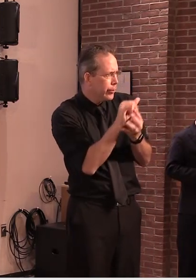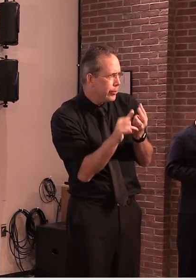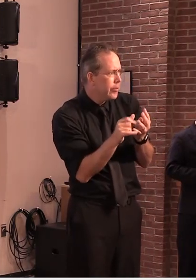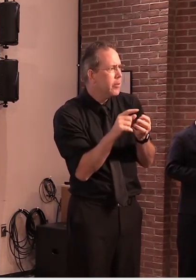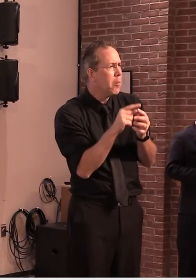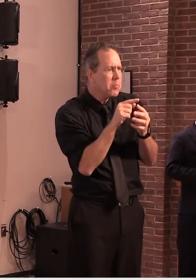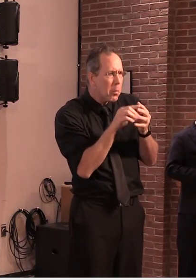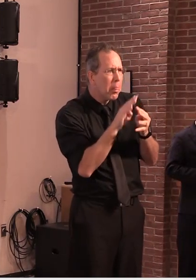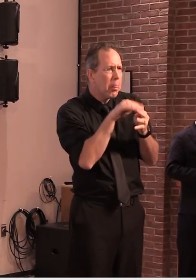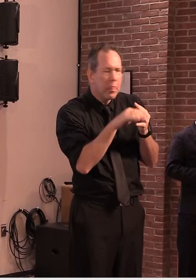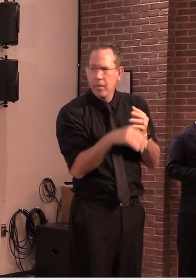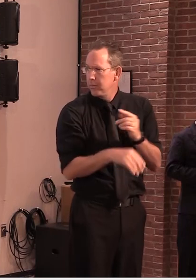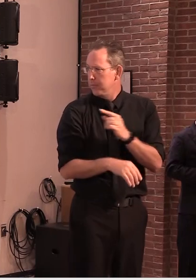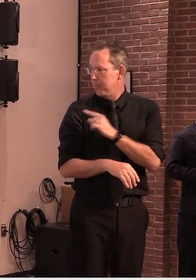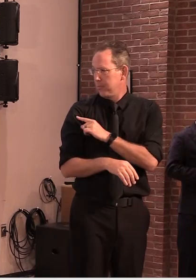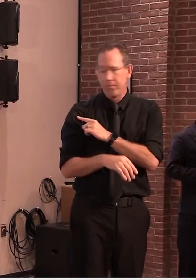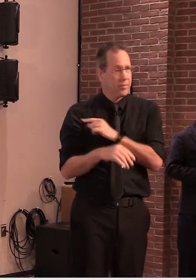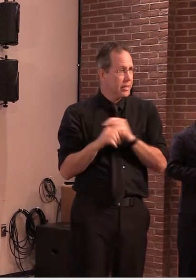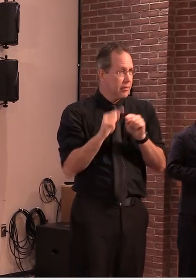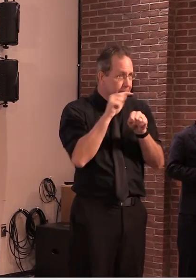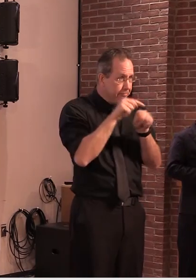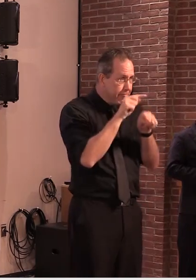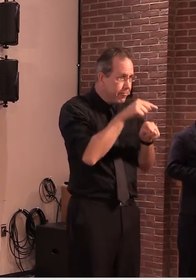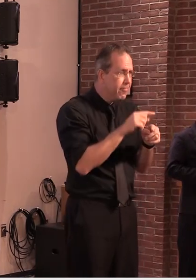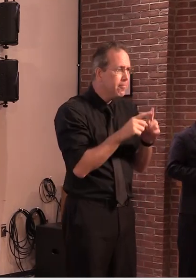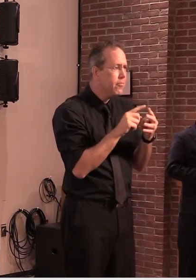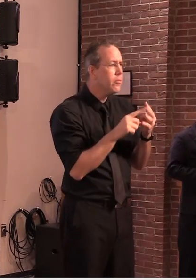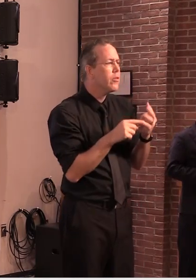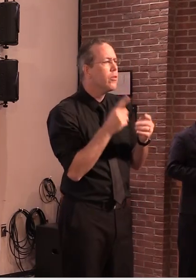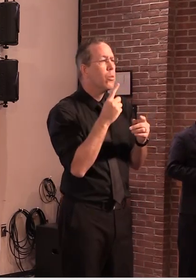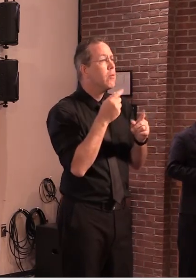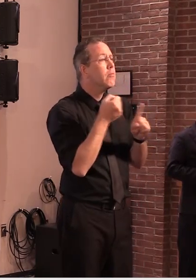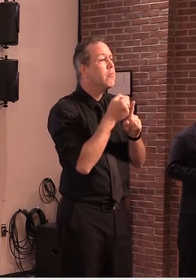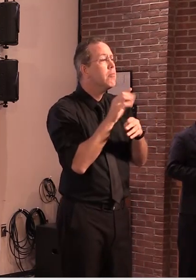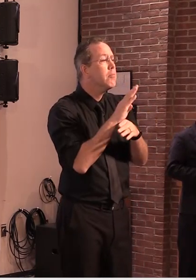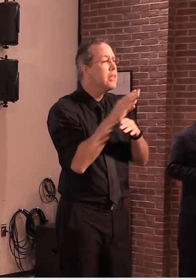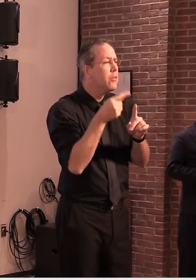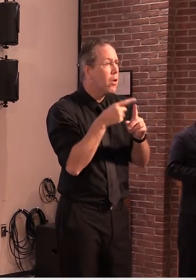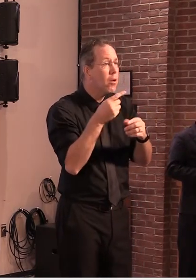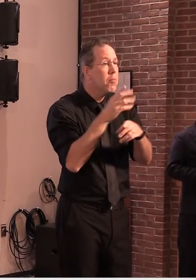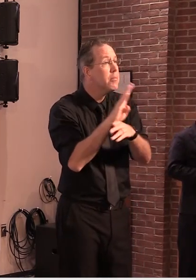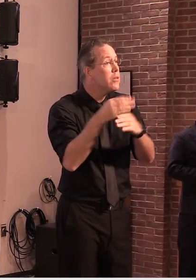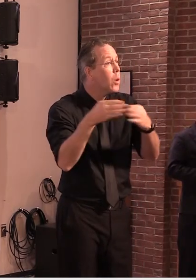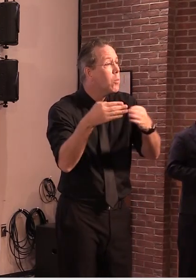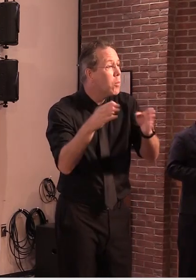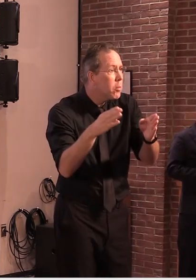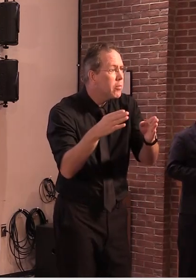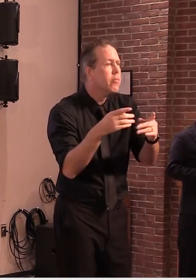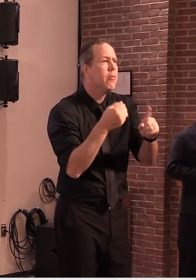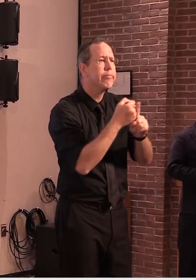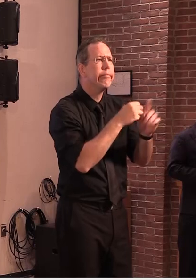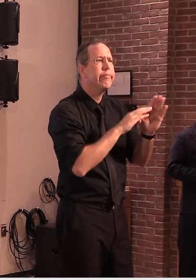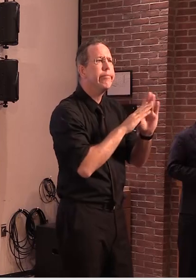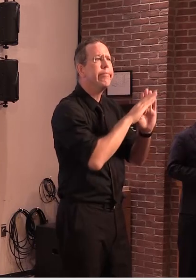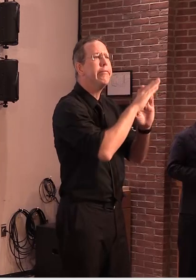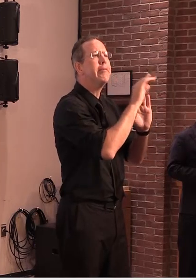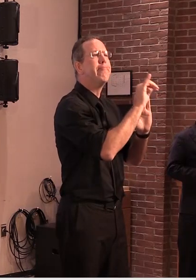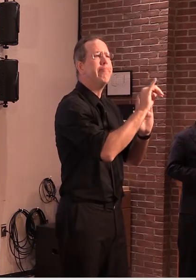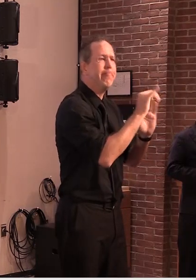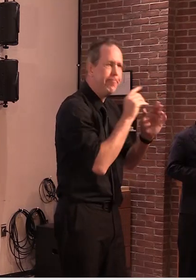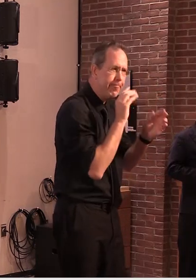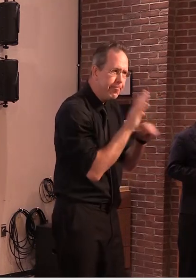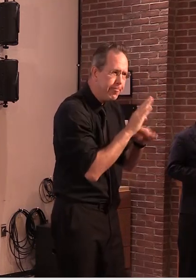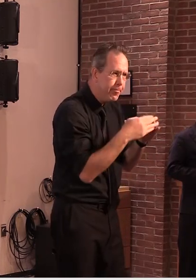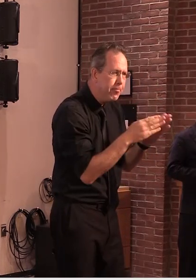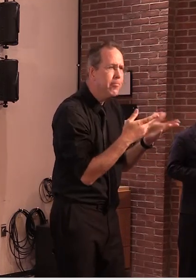growth, and then when their economies began to reopen, each saw an increase in outbreaks and clusters. At